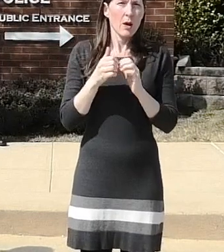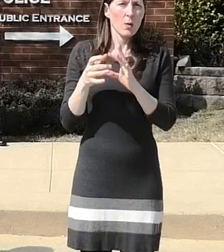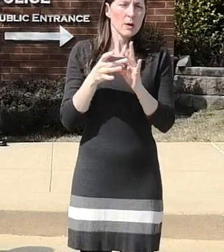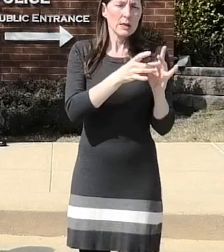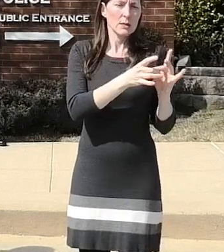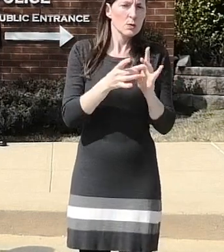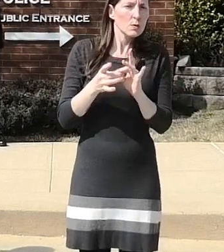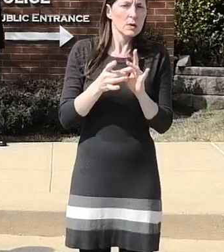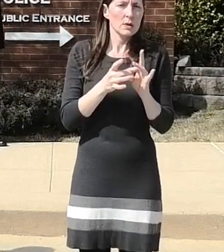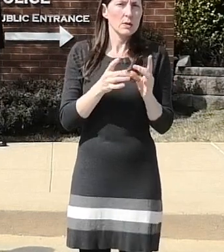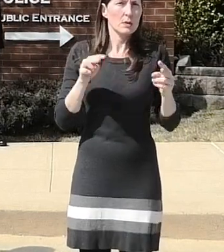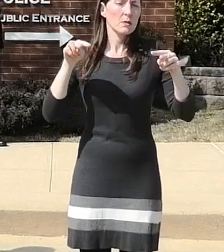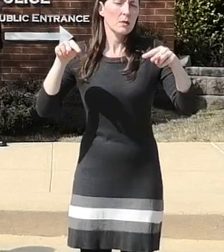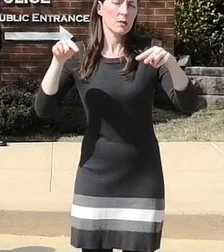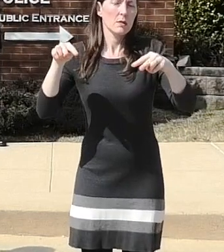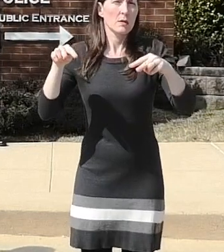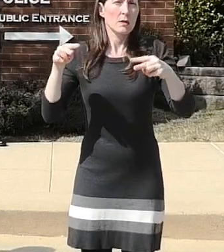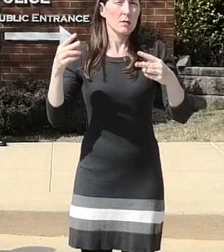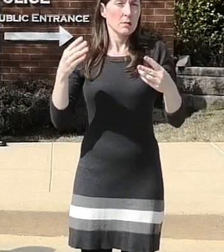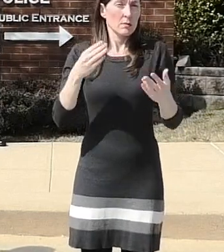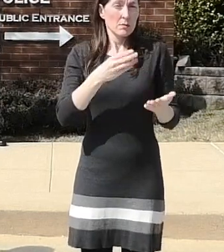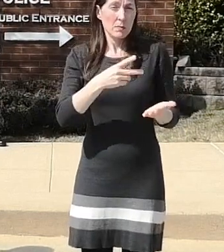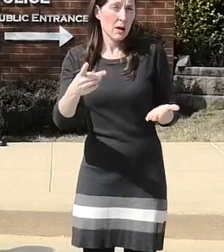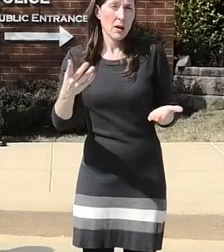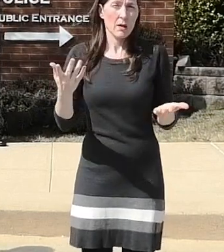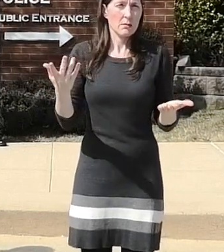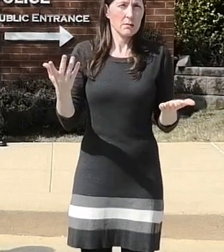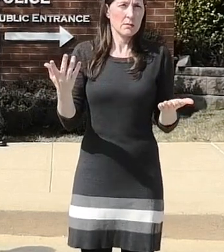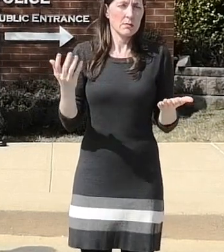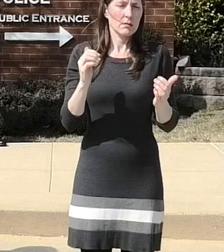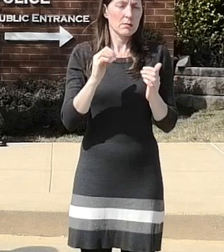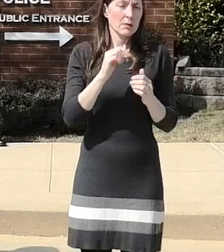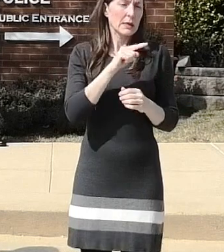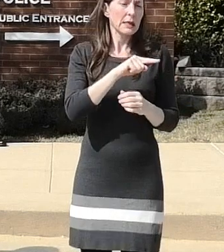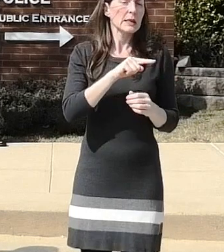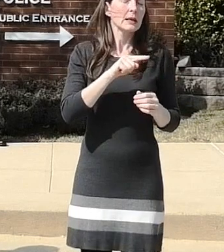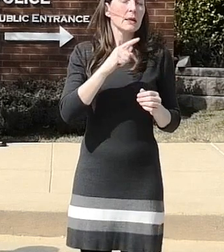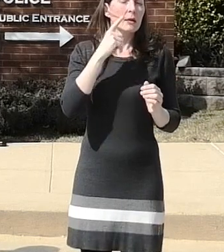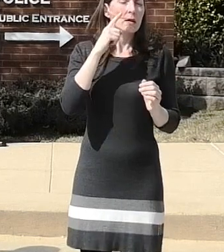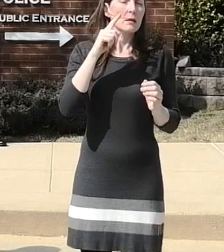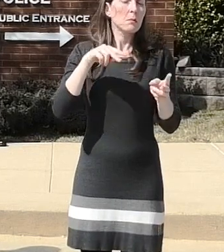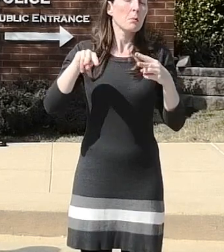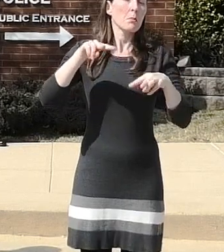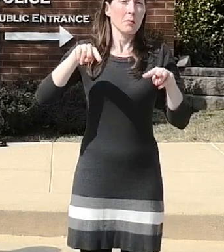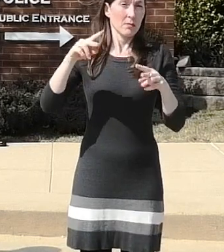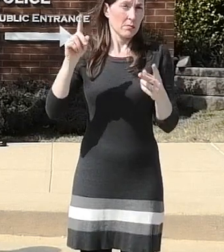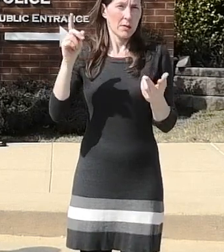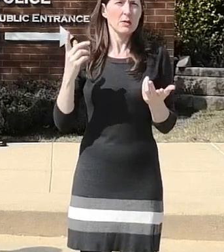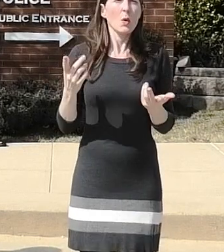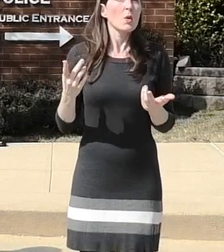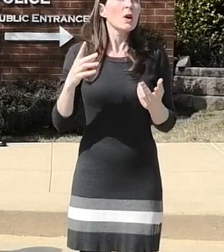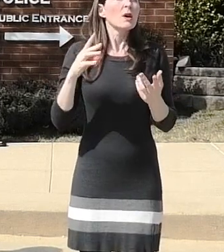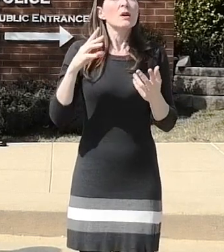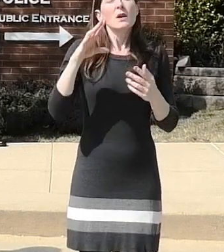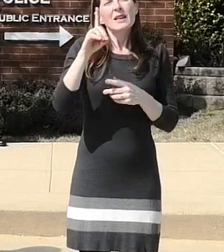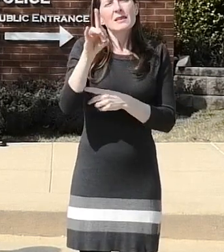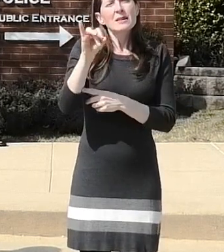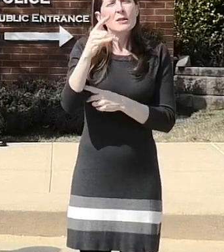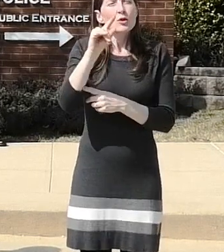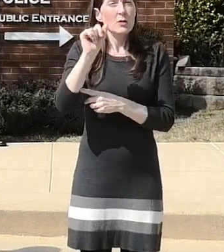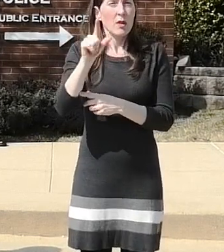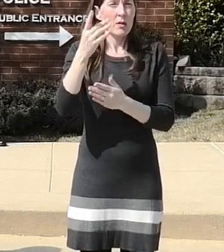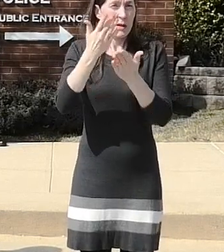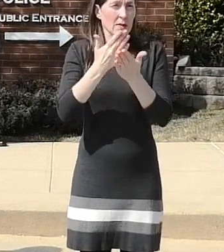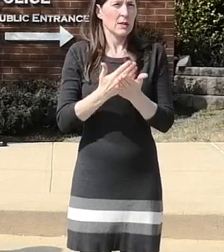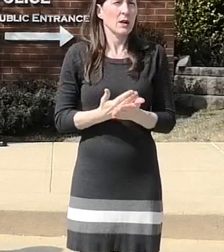uh as well as um how he was tracking it so through the digital evidence it took us down a lot of paths um